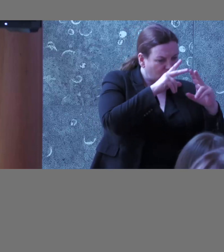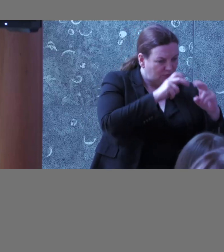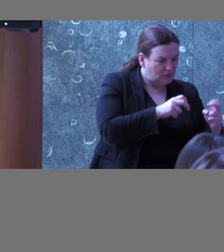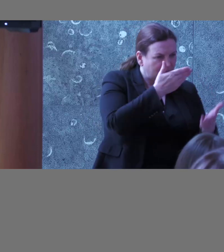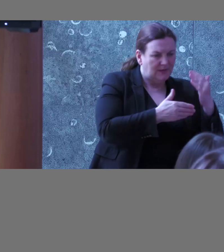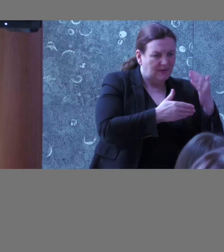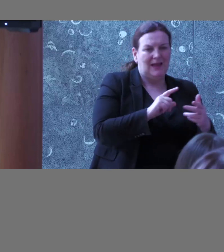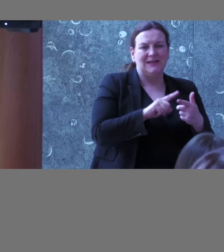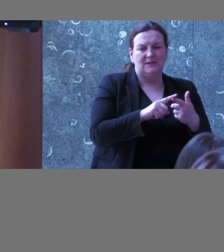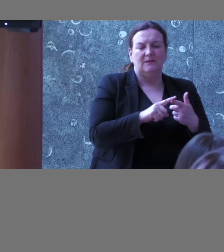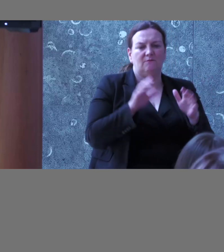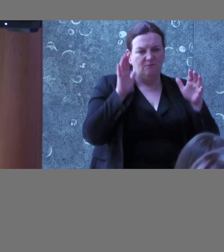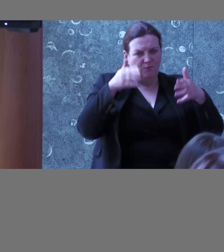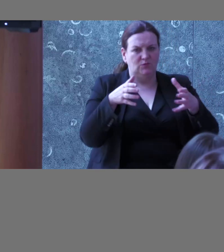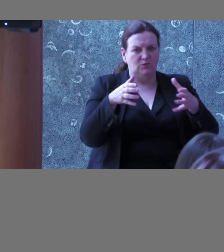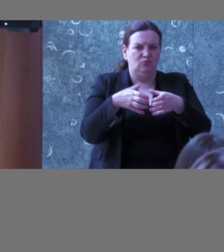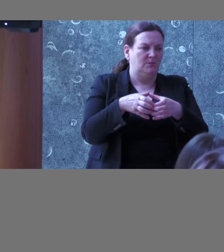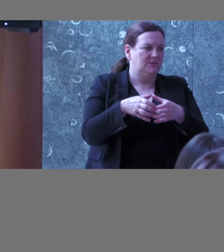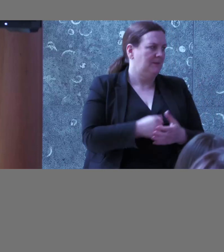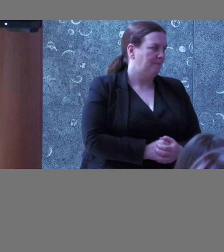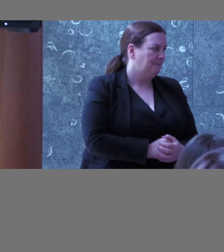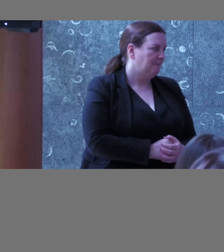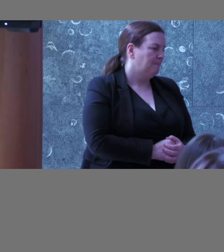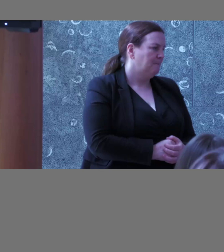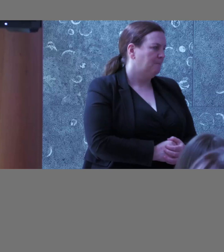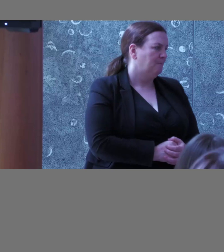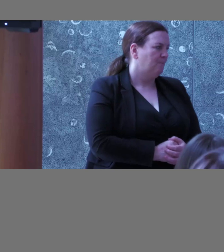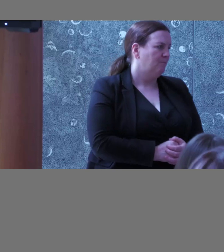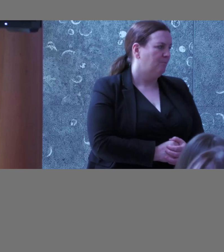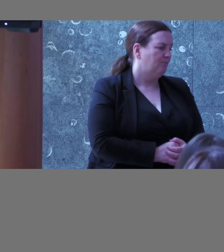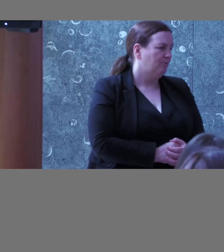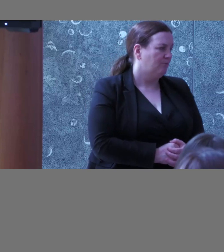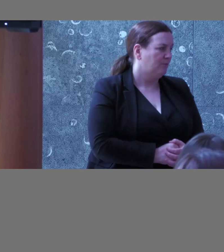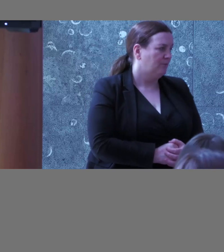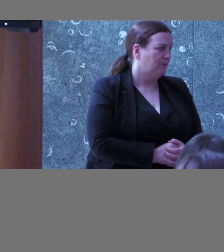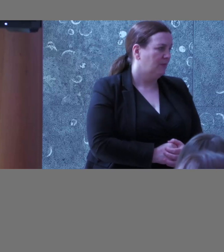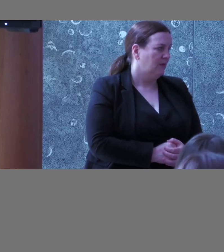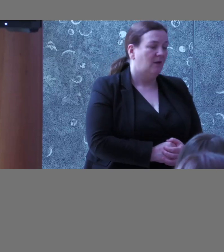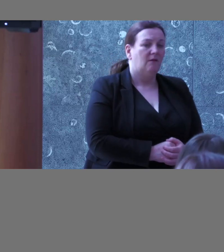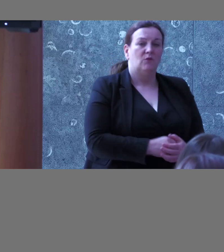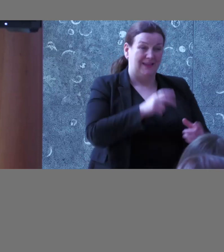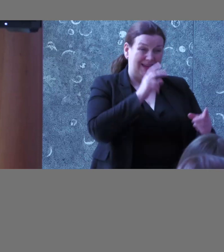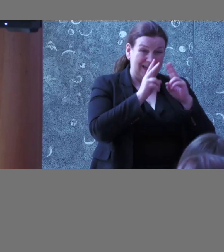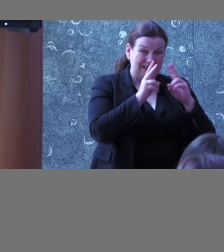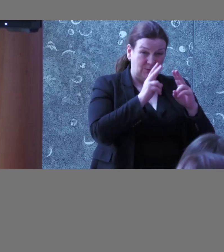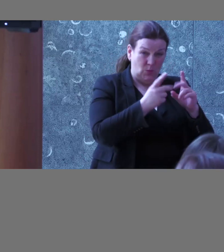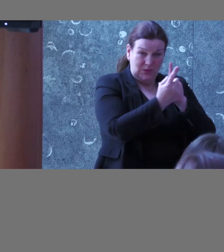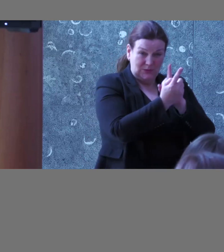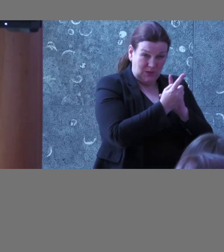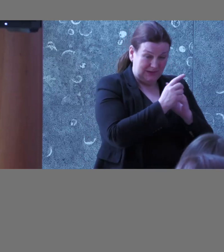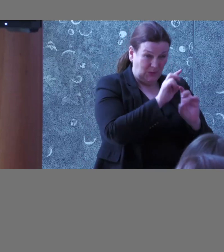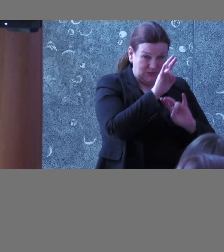you know, carrying out focus groups. So for the remote, or sorry, for the interview side of things, for the one-to-ones,